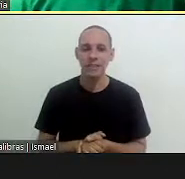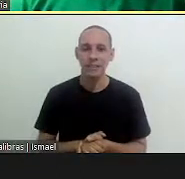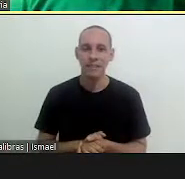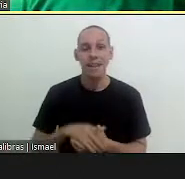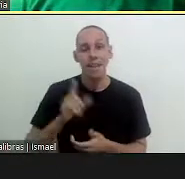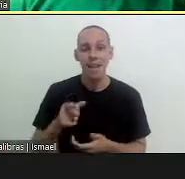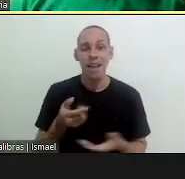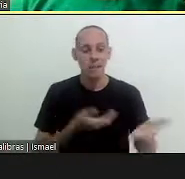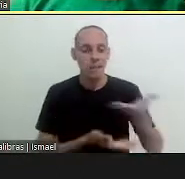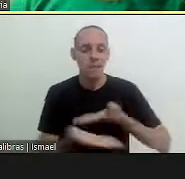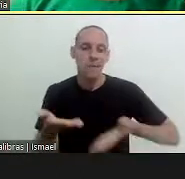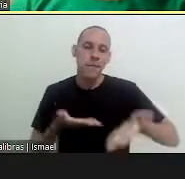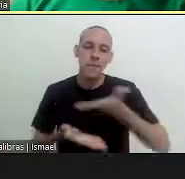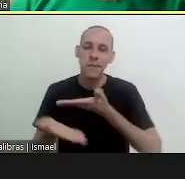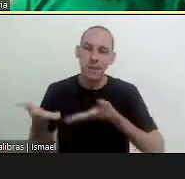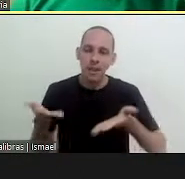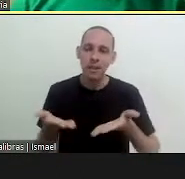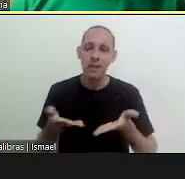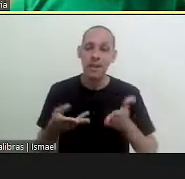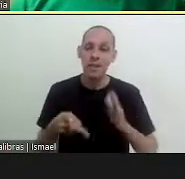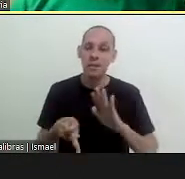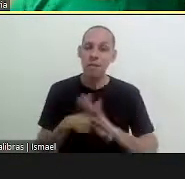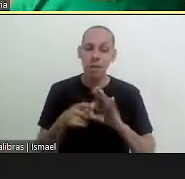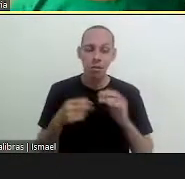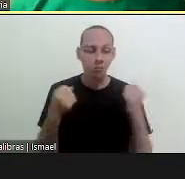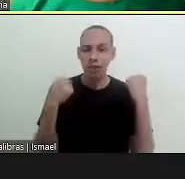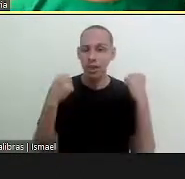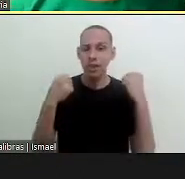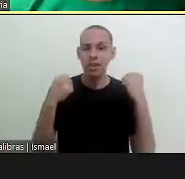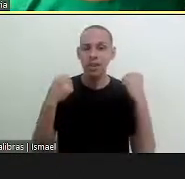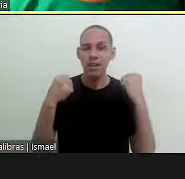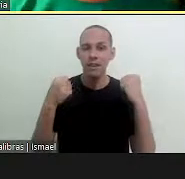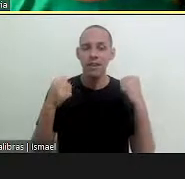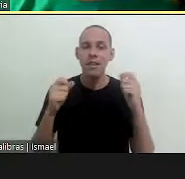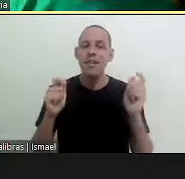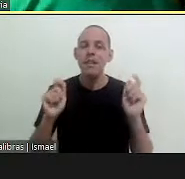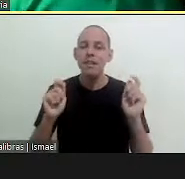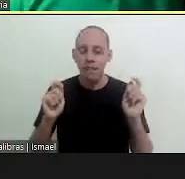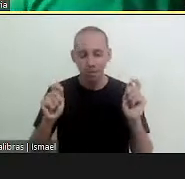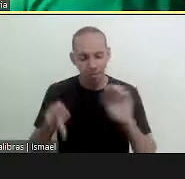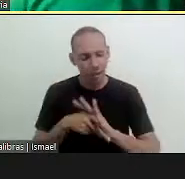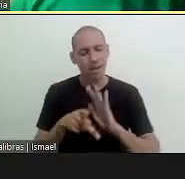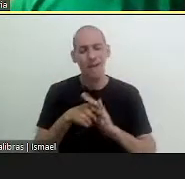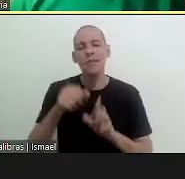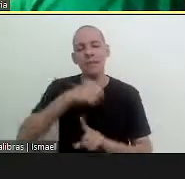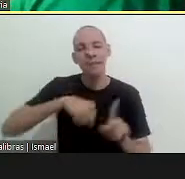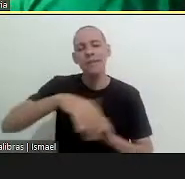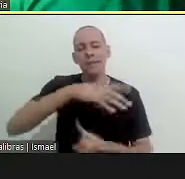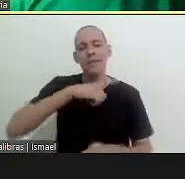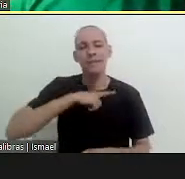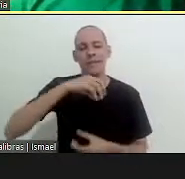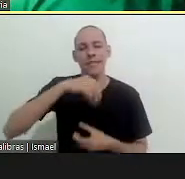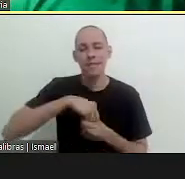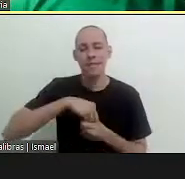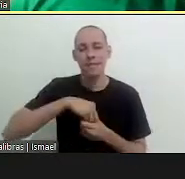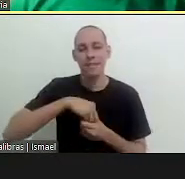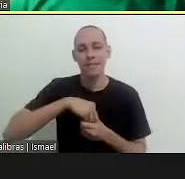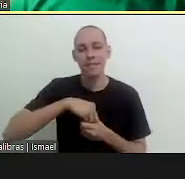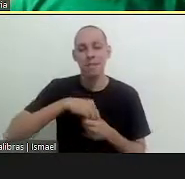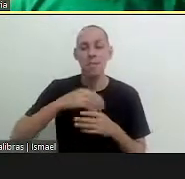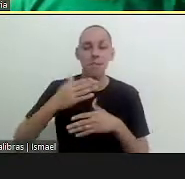and of this sharing of power which are things that uh uh